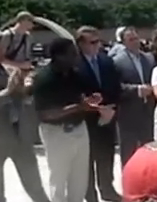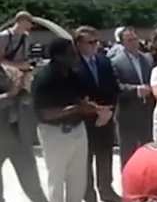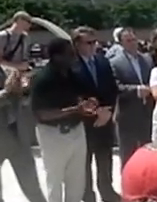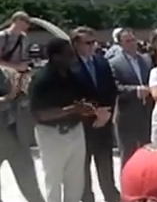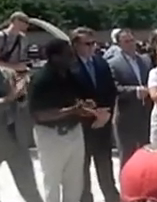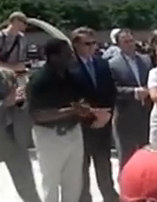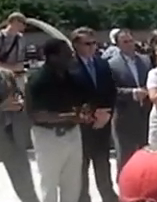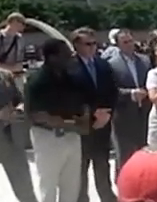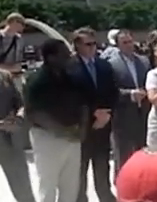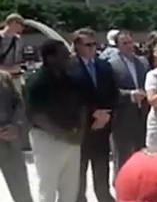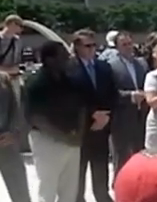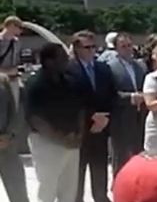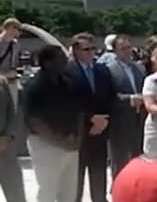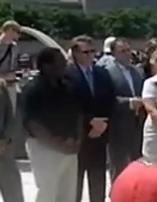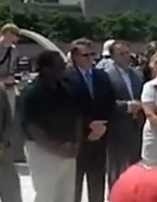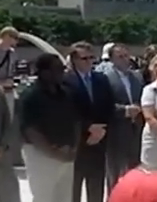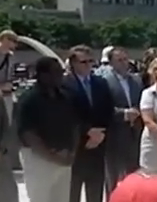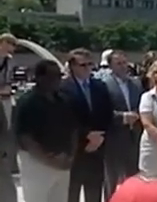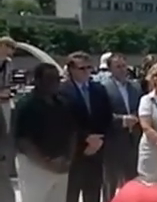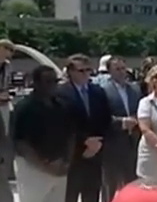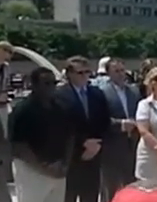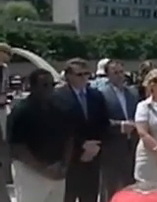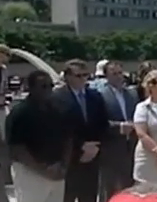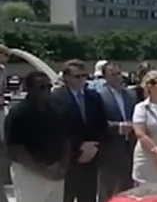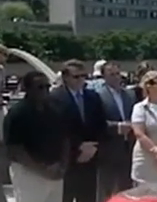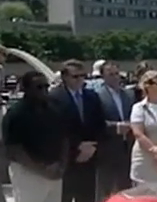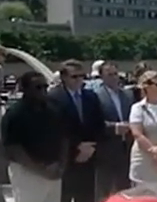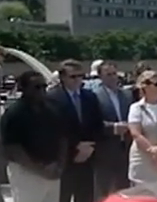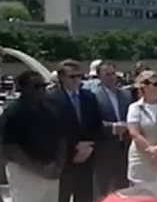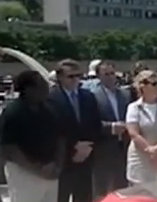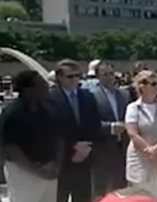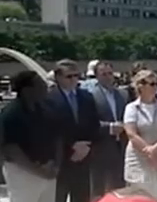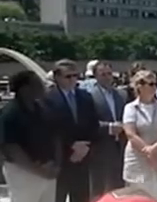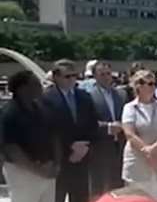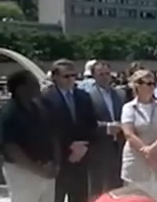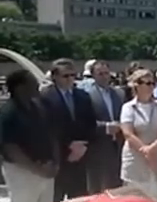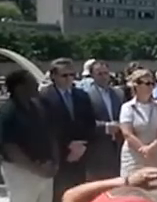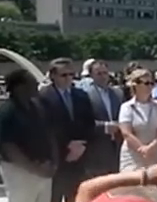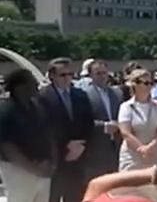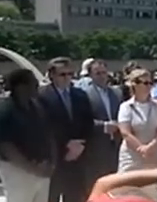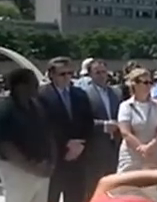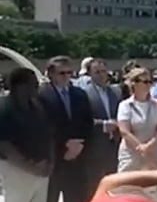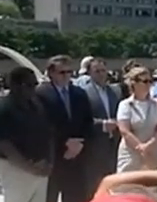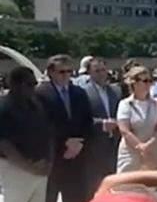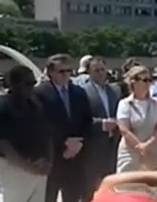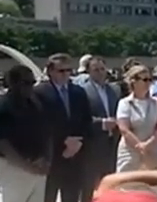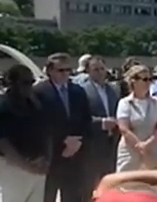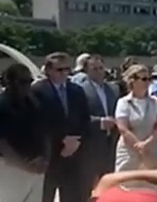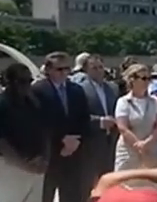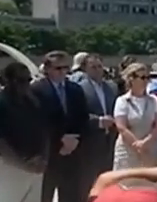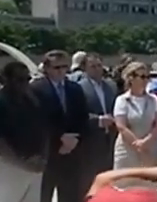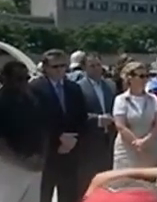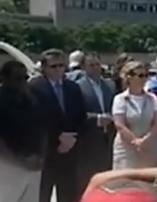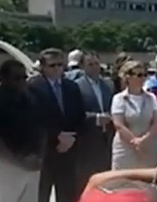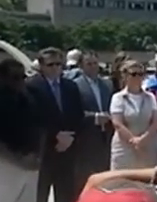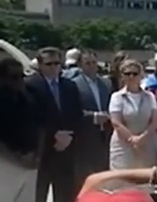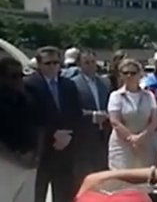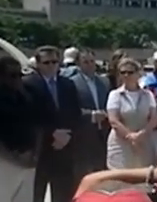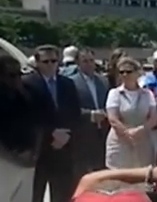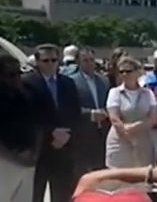Councillor J. Robinson, Councillor Peter Milton, Councillor Frank DiGiorgio,